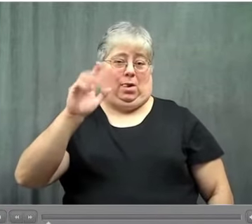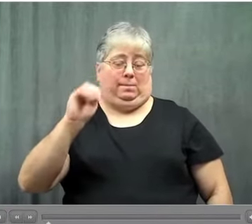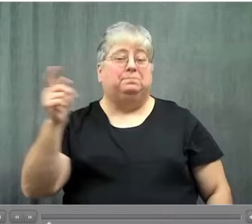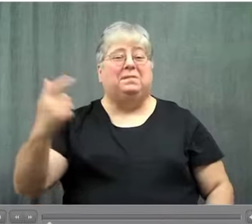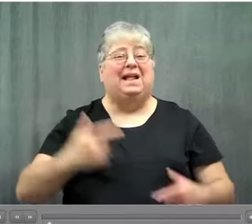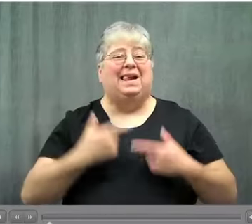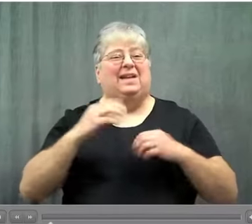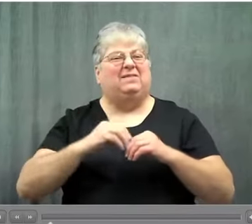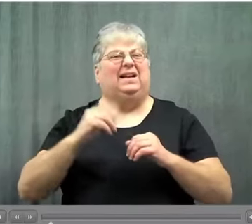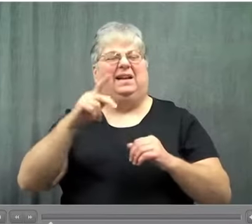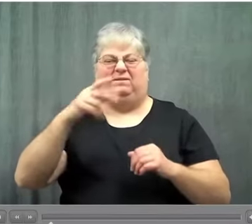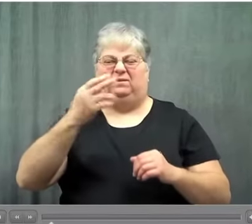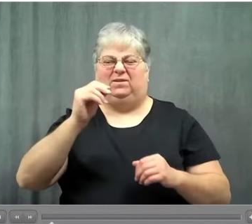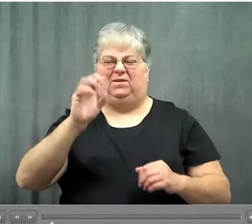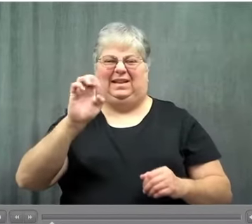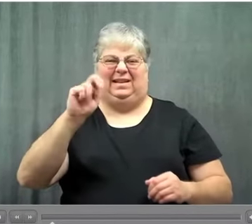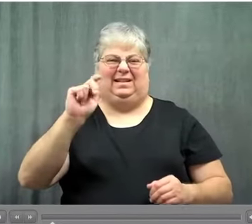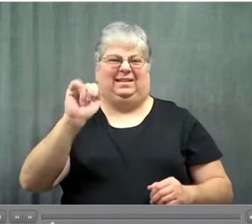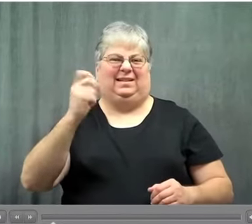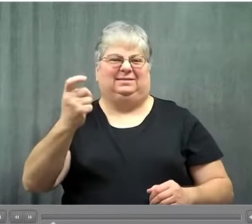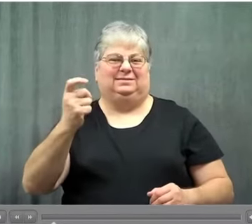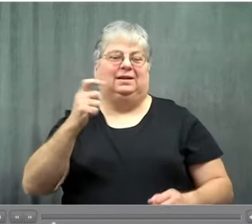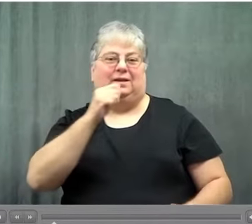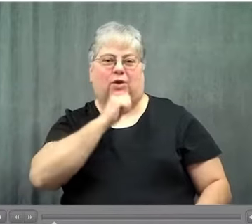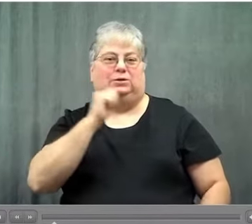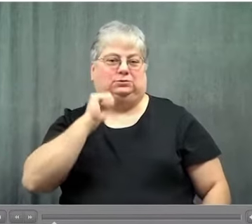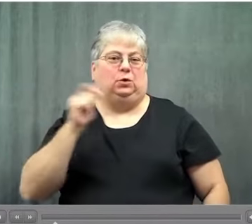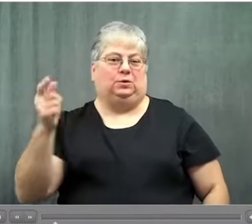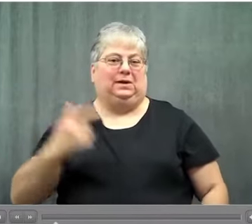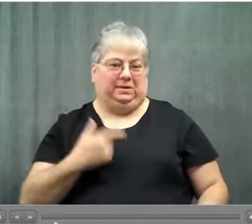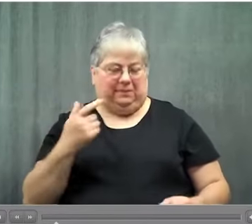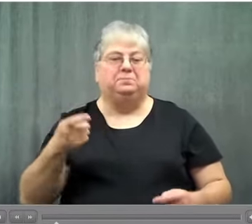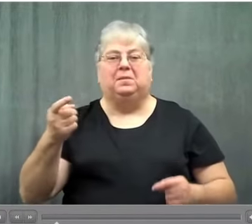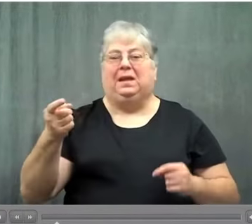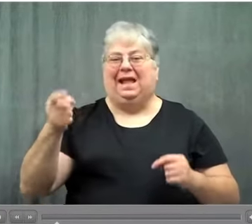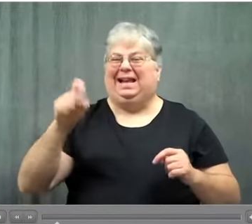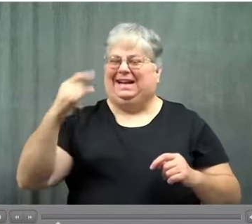There was a woman named Imara. She lived in Arizona.